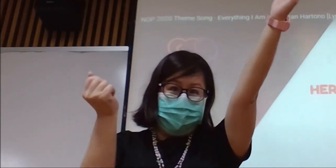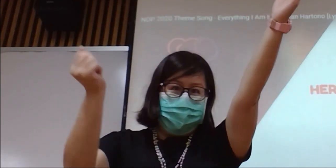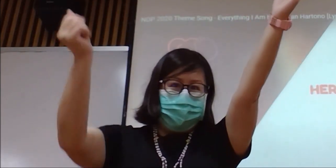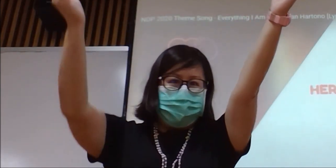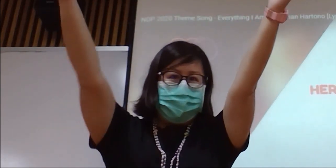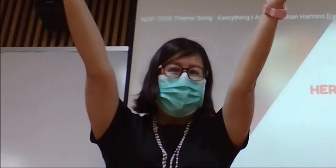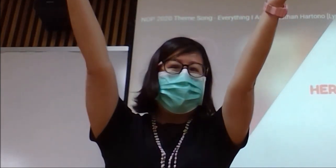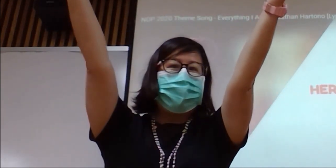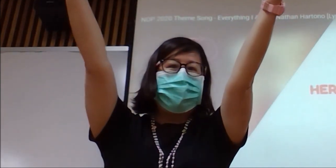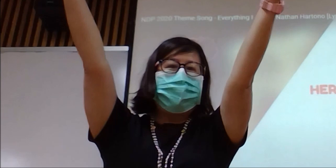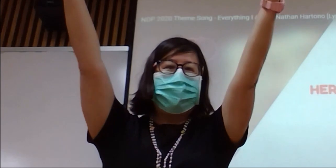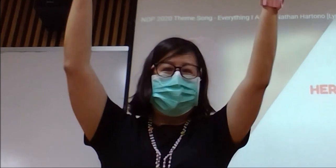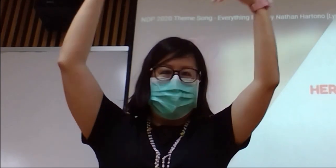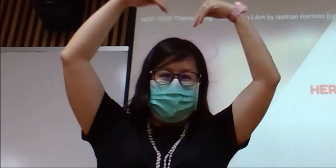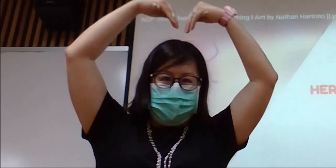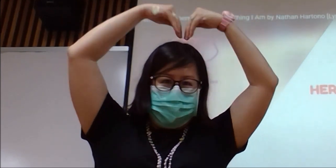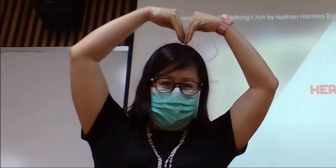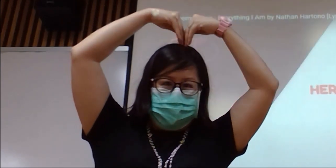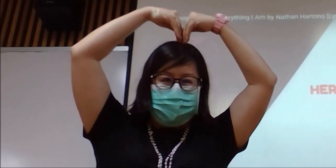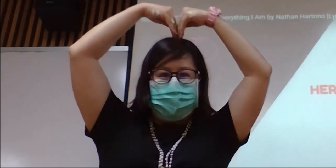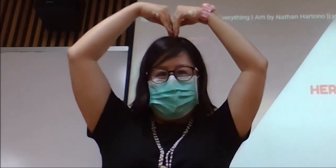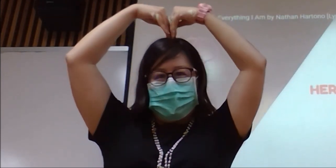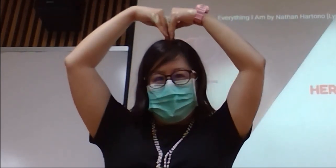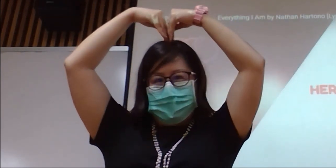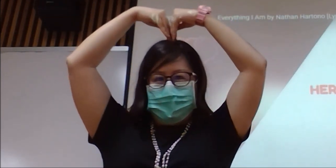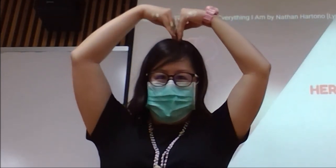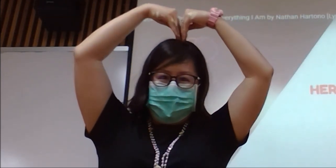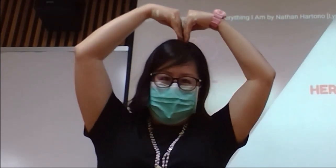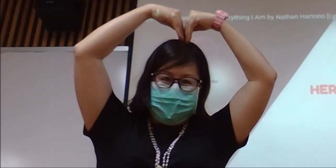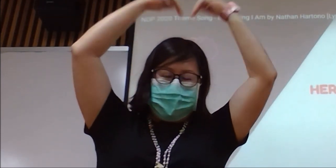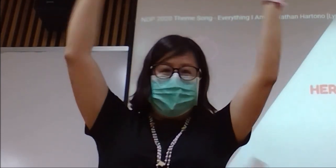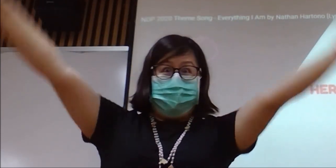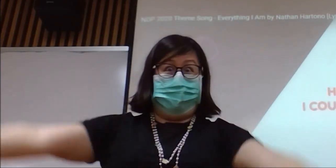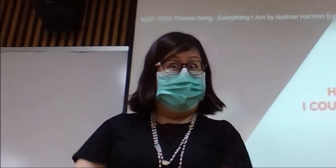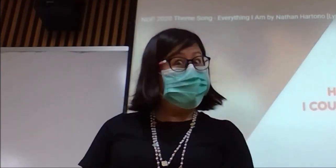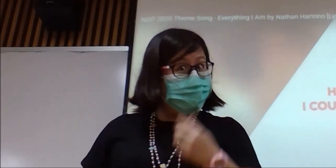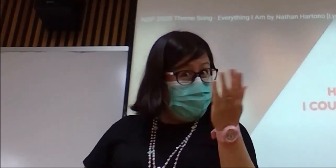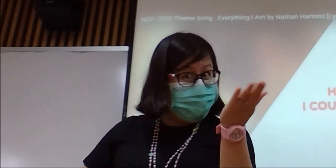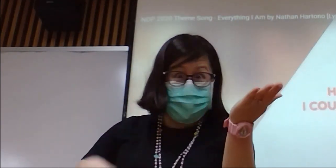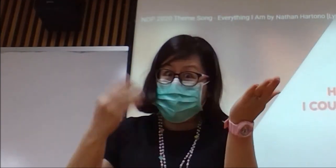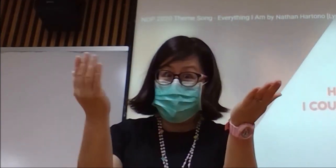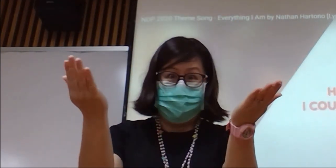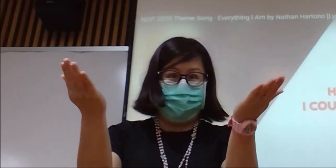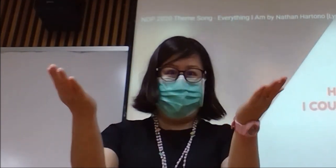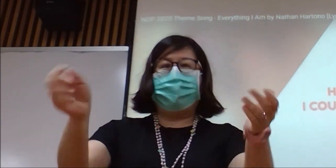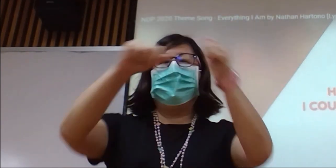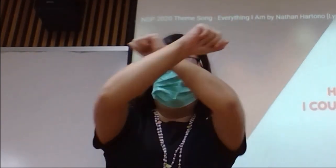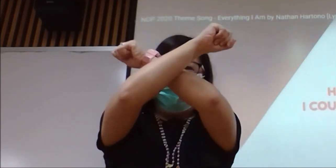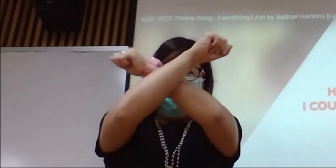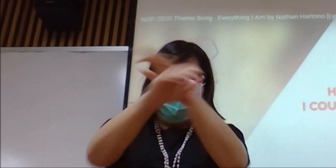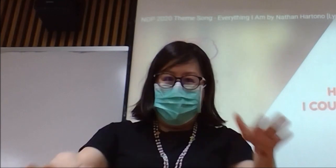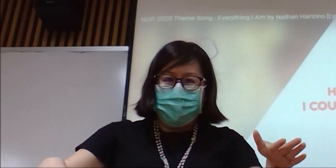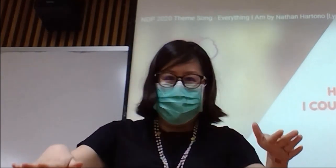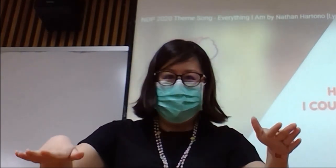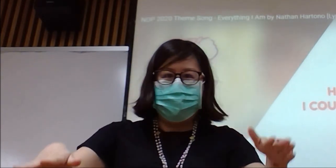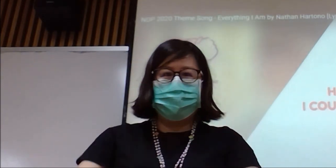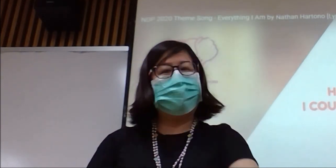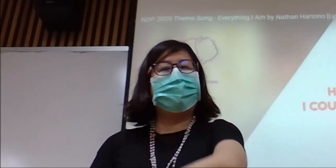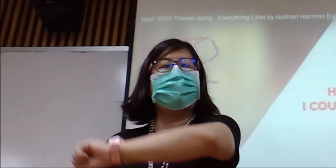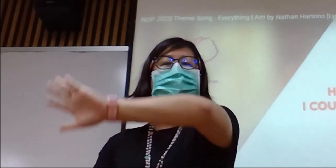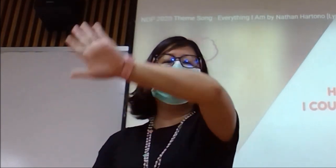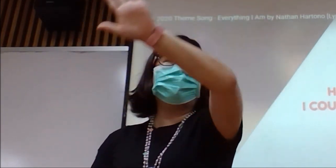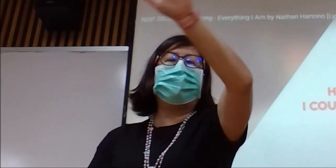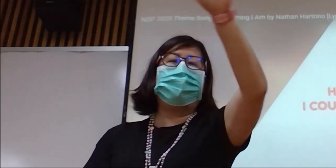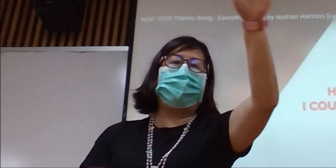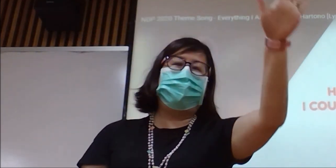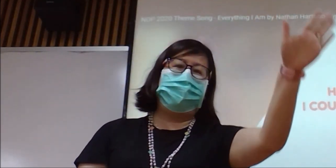you and me Here's to my people Here's could want